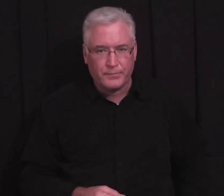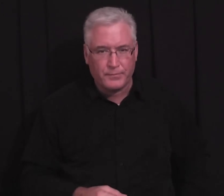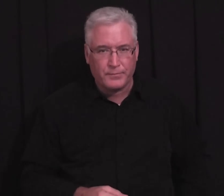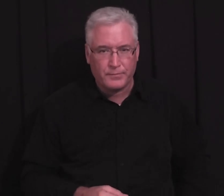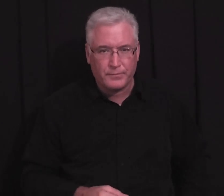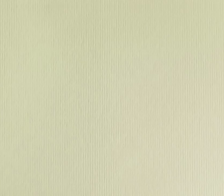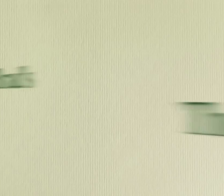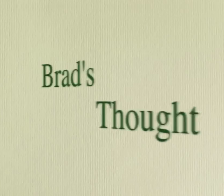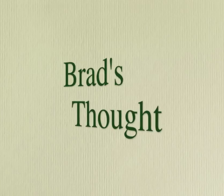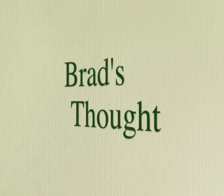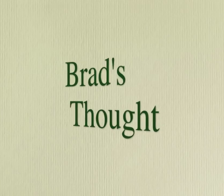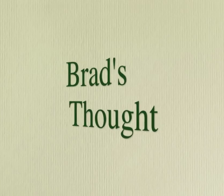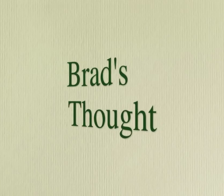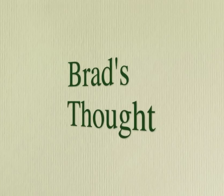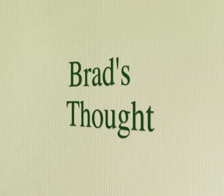temptation for adultery.